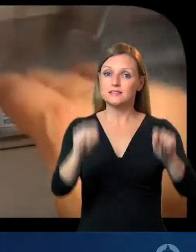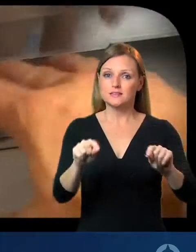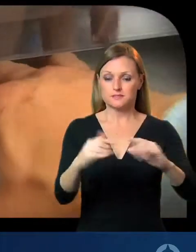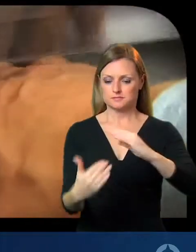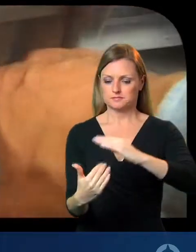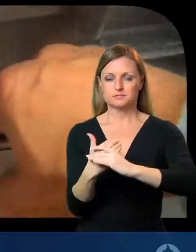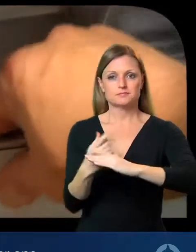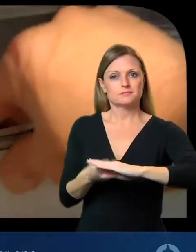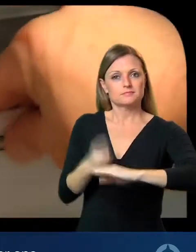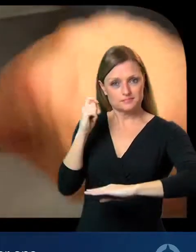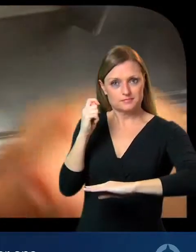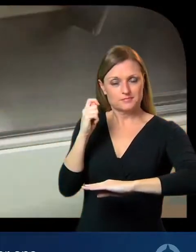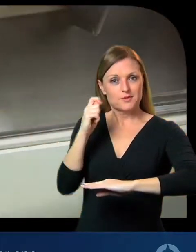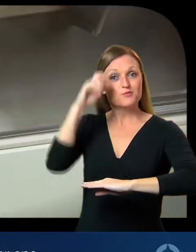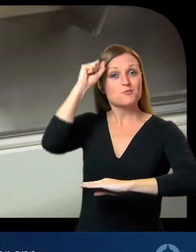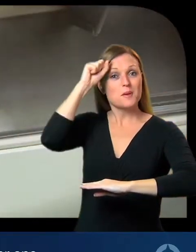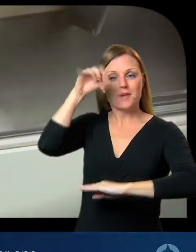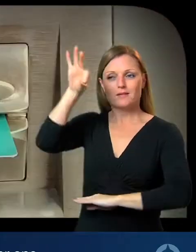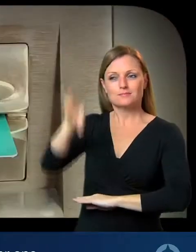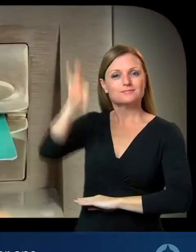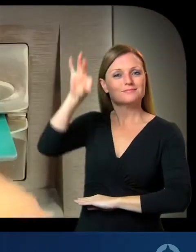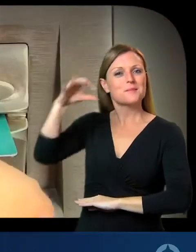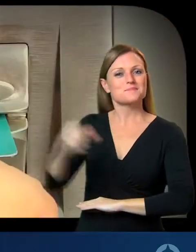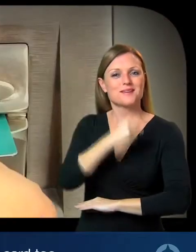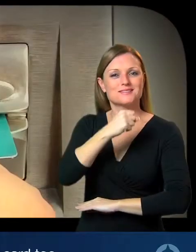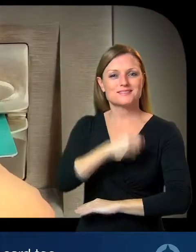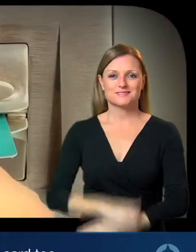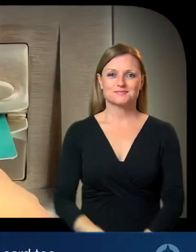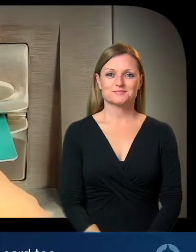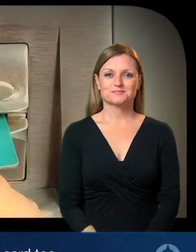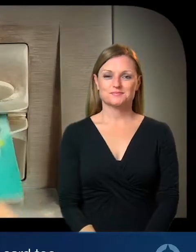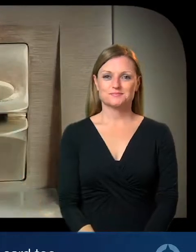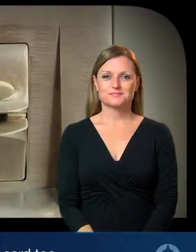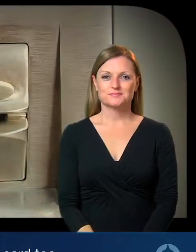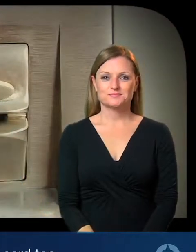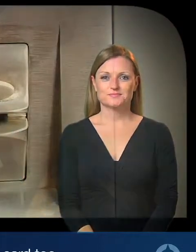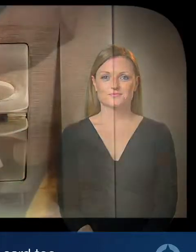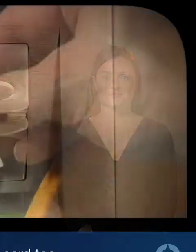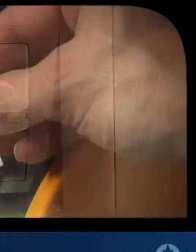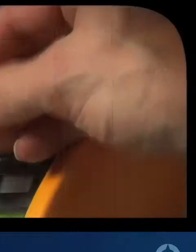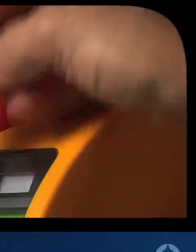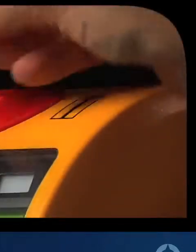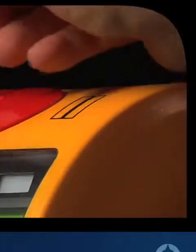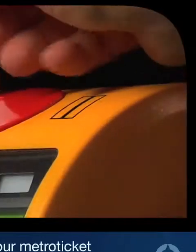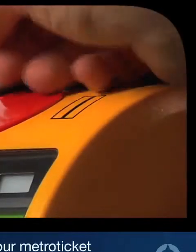take your metro ticket and your receipt if you've asked for one don't forget to take your FTPOS card too